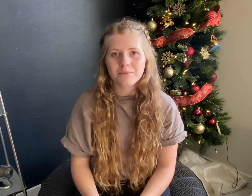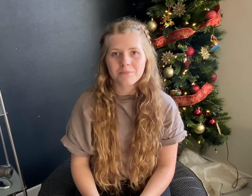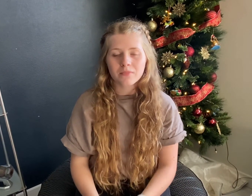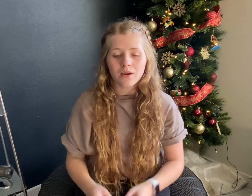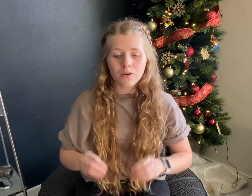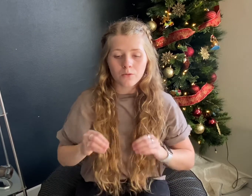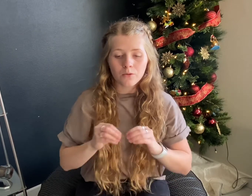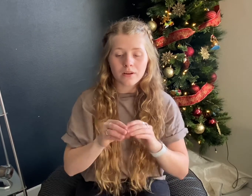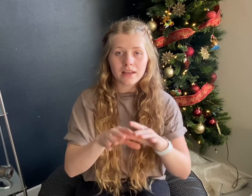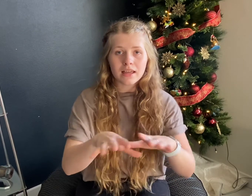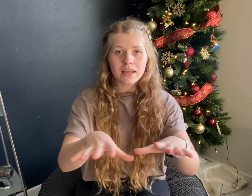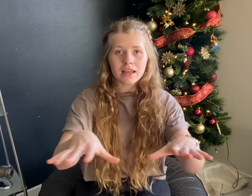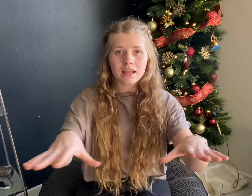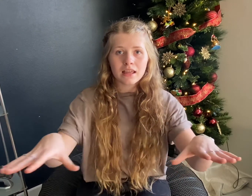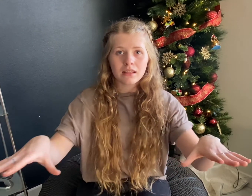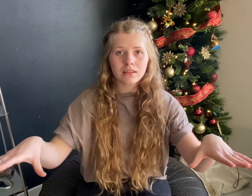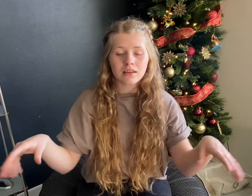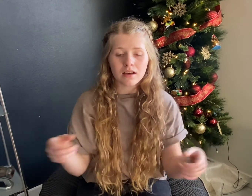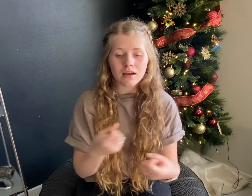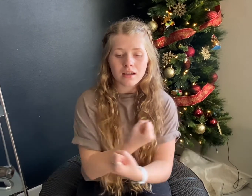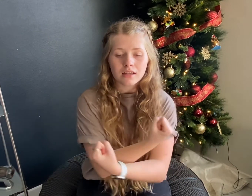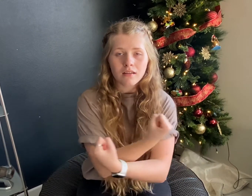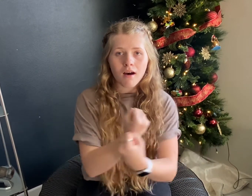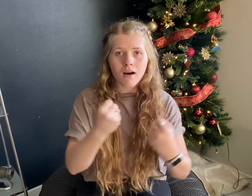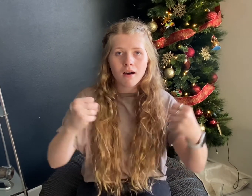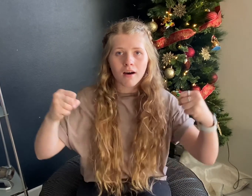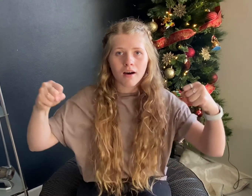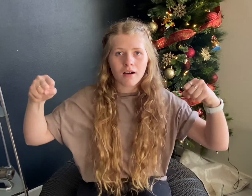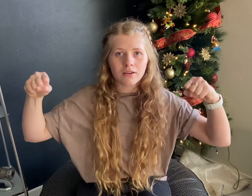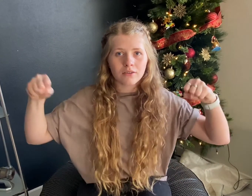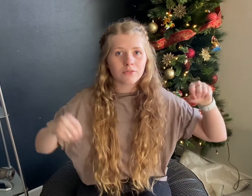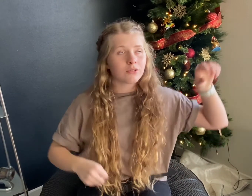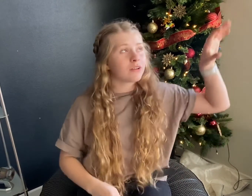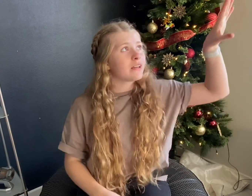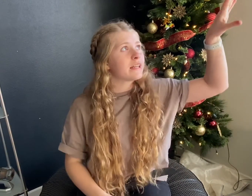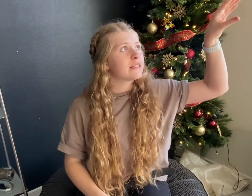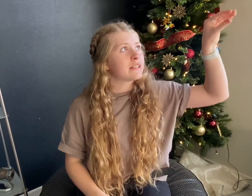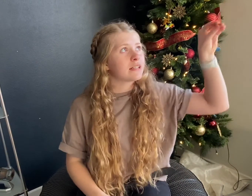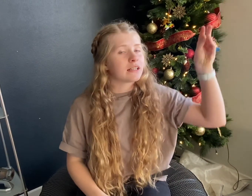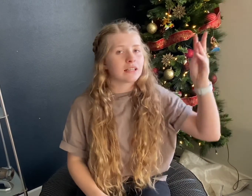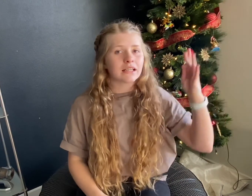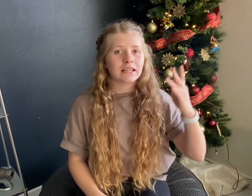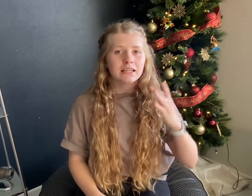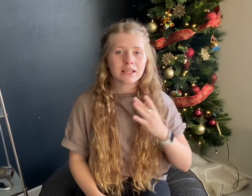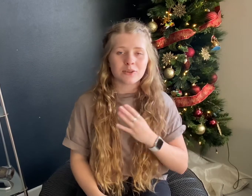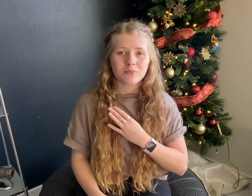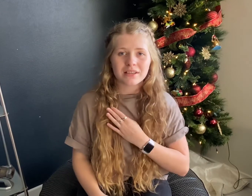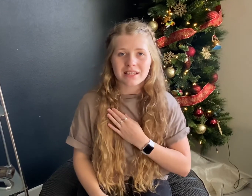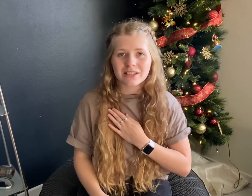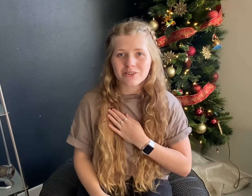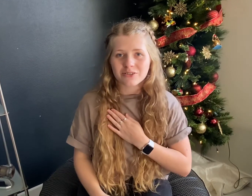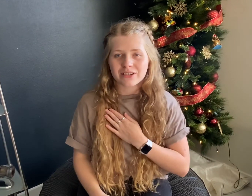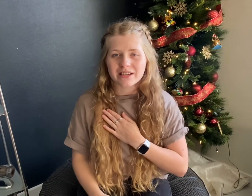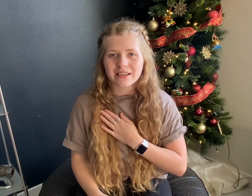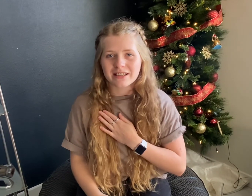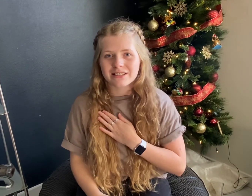With the God of redeeming grace.